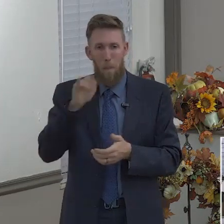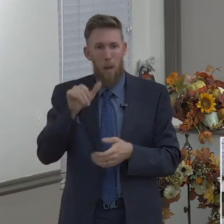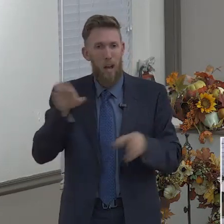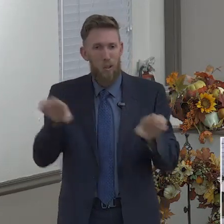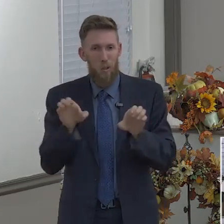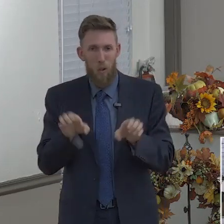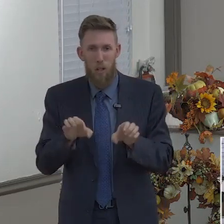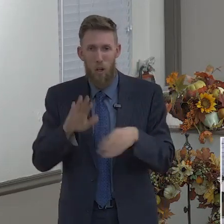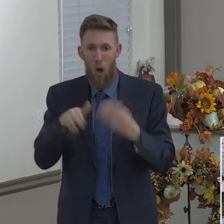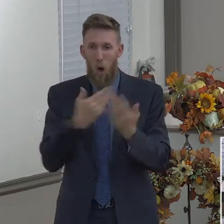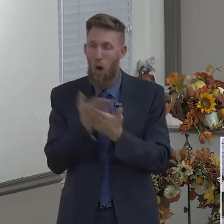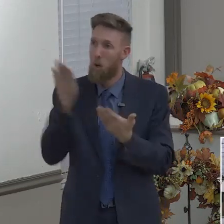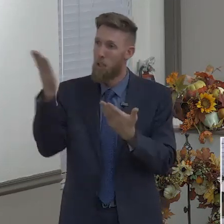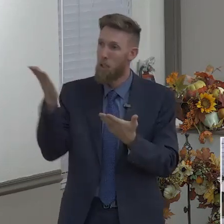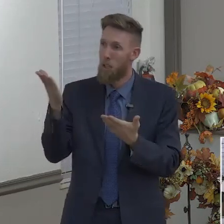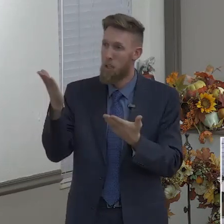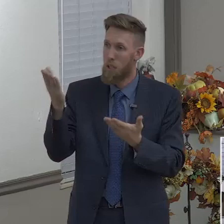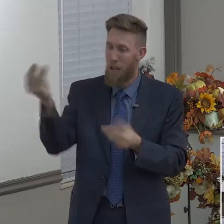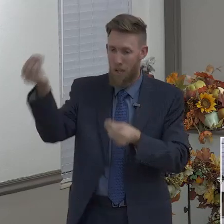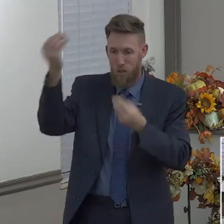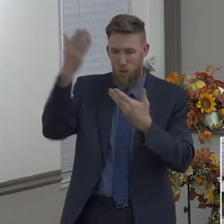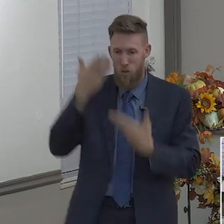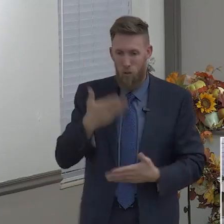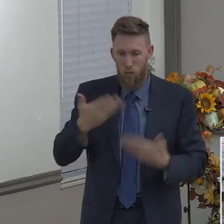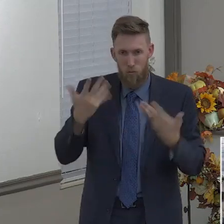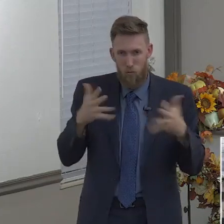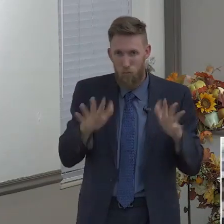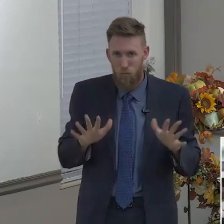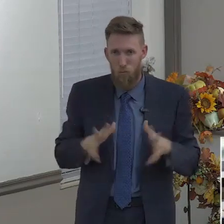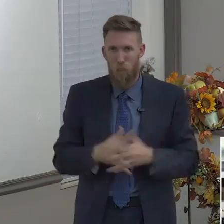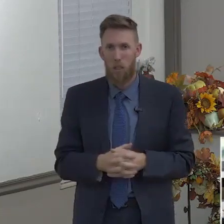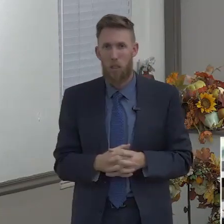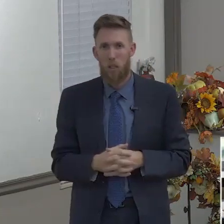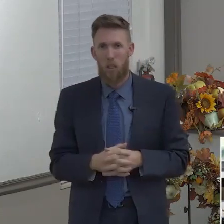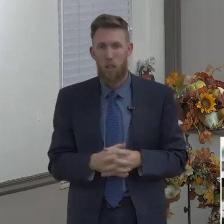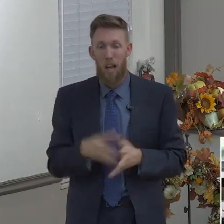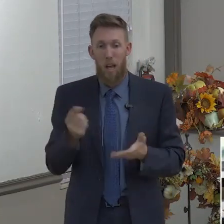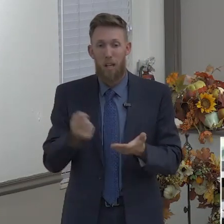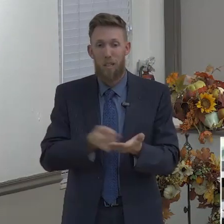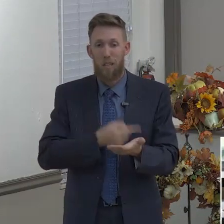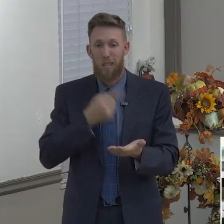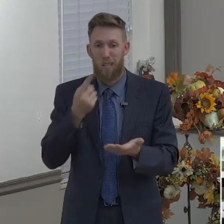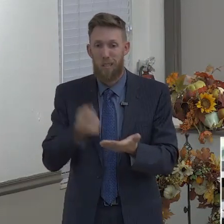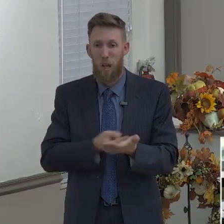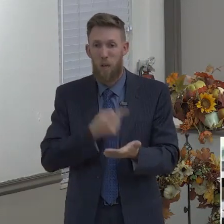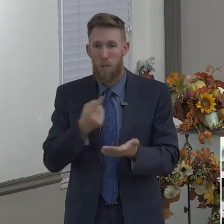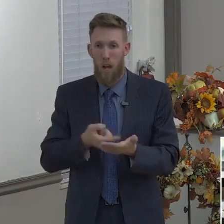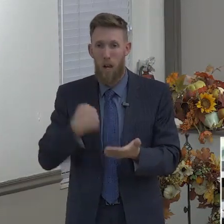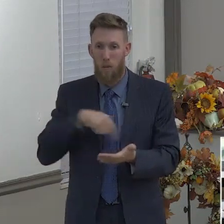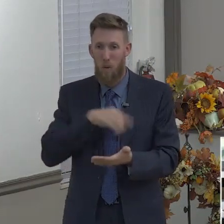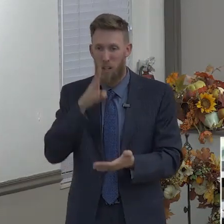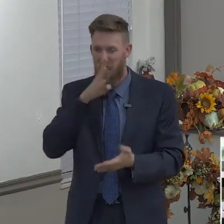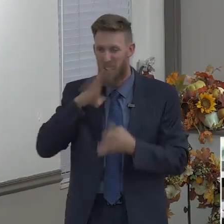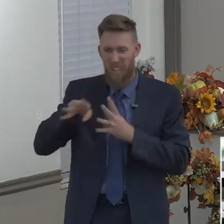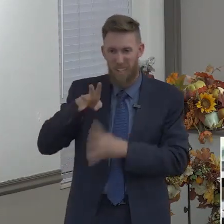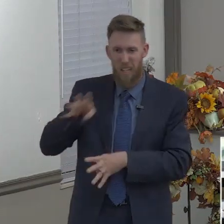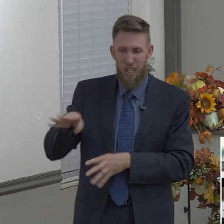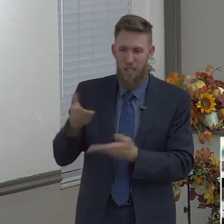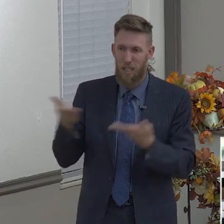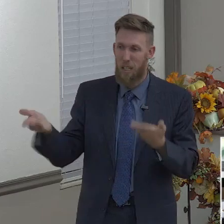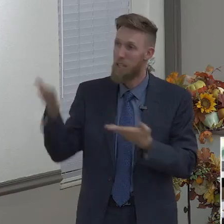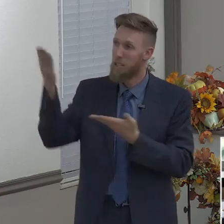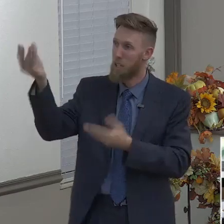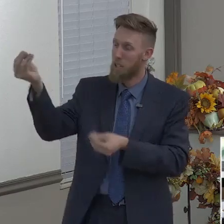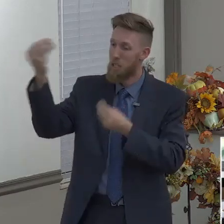times we neglect what God wants us to do today, but we're answering for that thing in the future. Oh, I want this. Oh, God. What do you have for me?